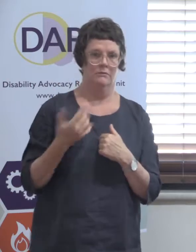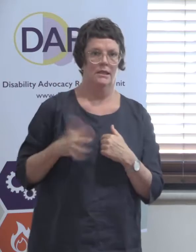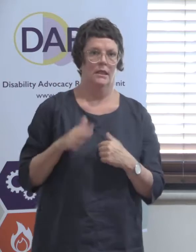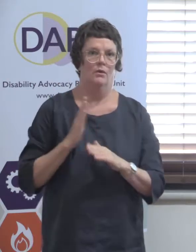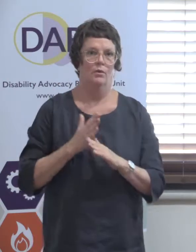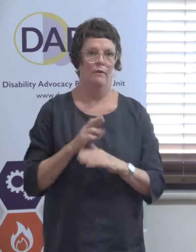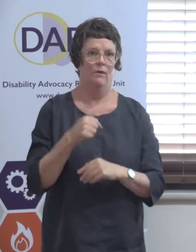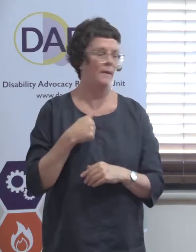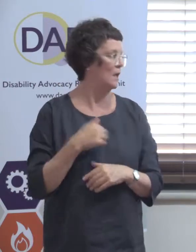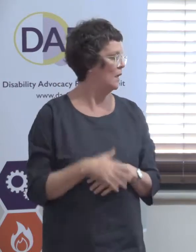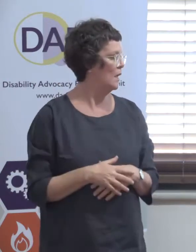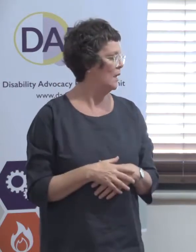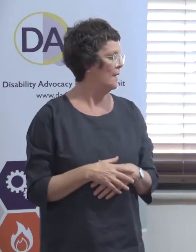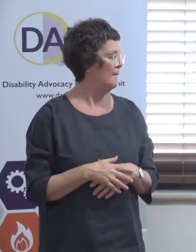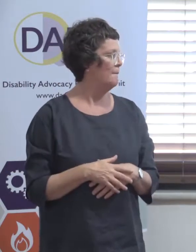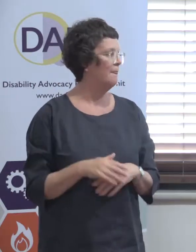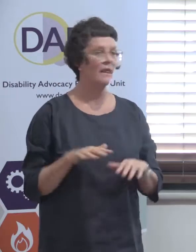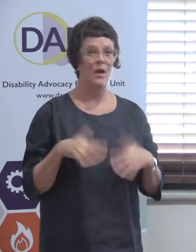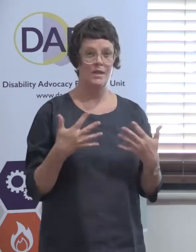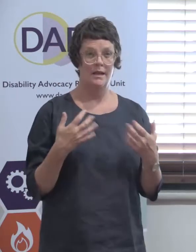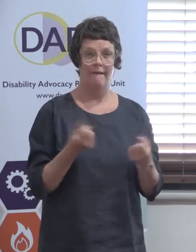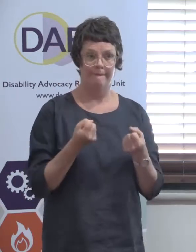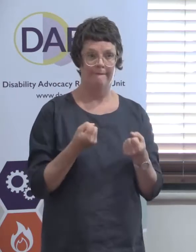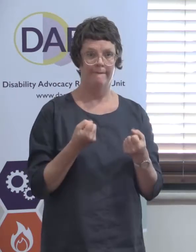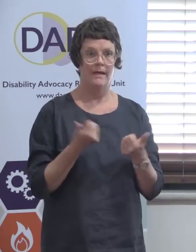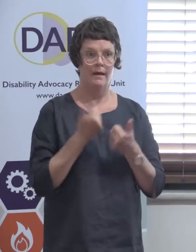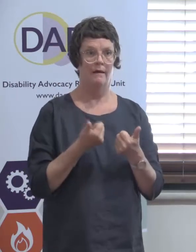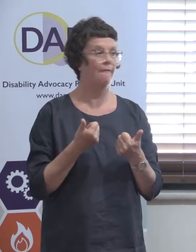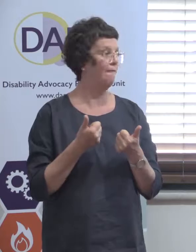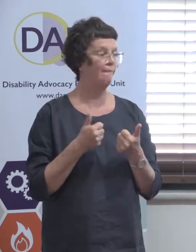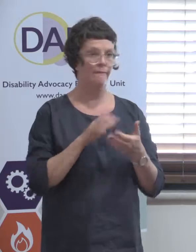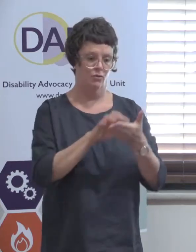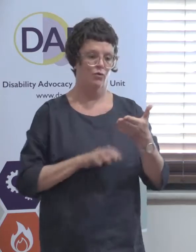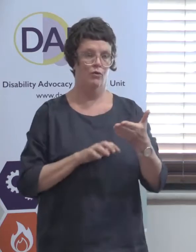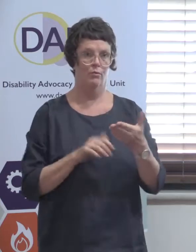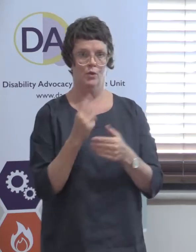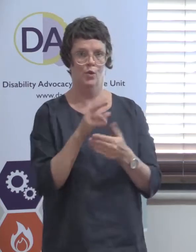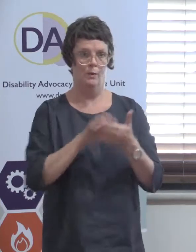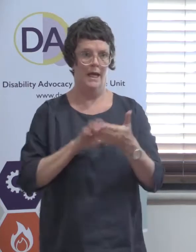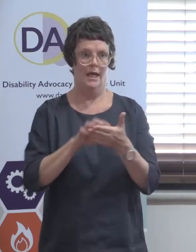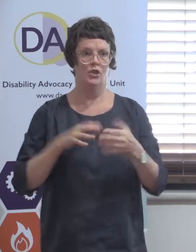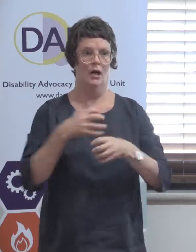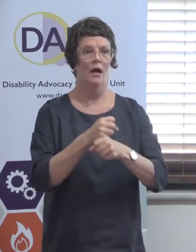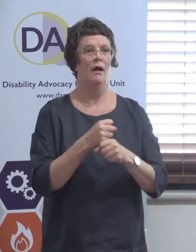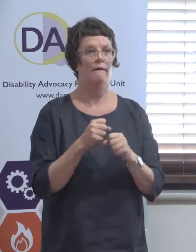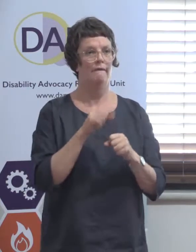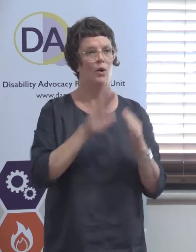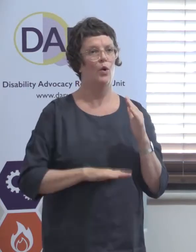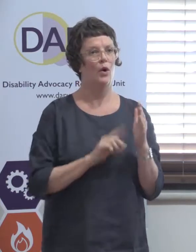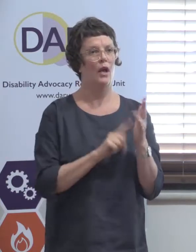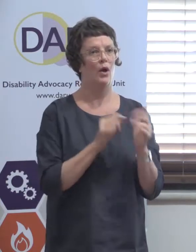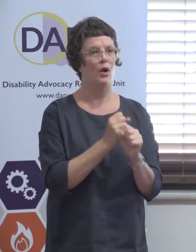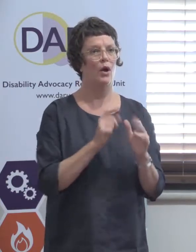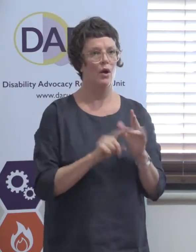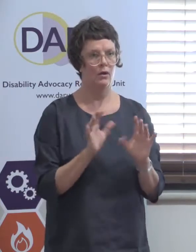And both of the, we didn't have any room, unfortunately, on the two-page summary. There was no room to put all the logos. So that's a shame. But on